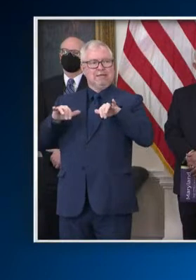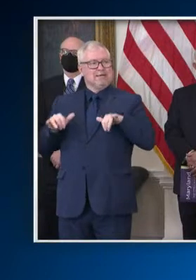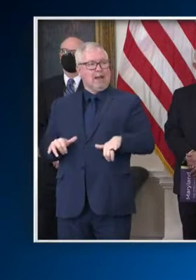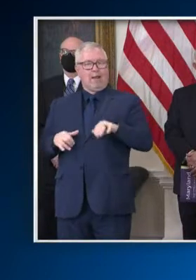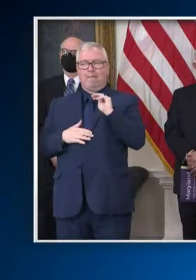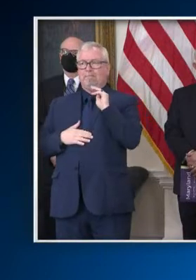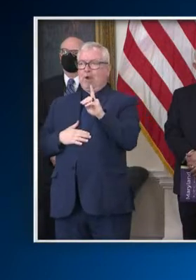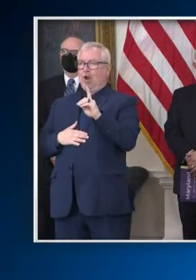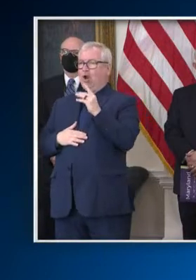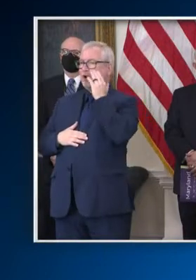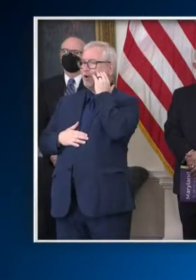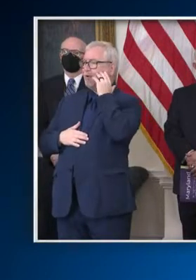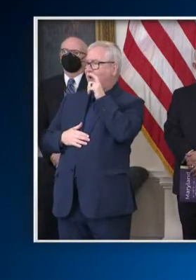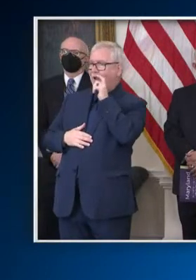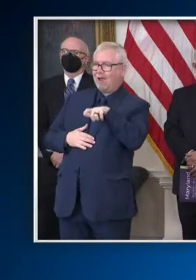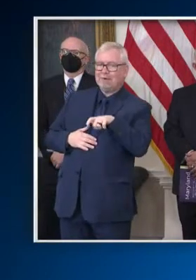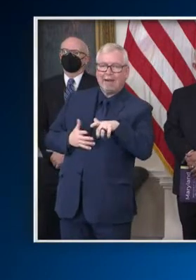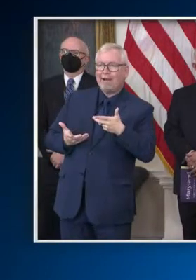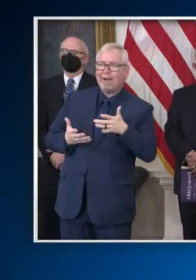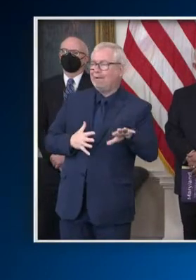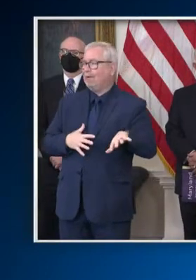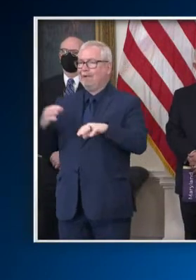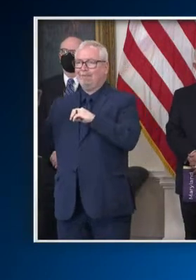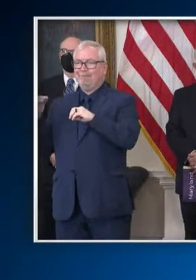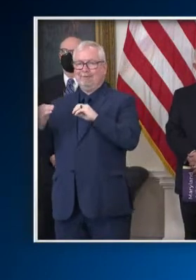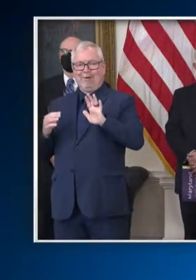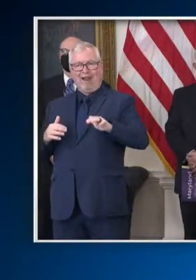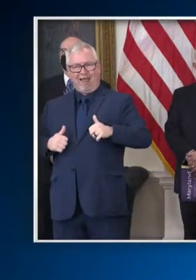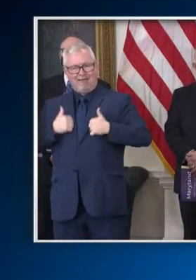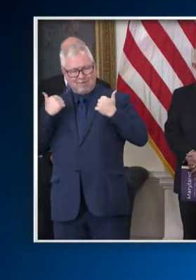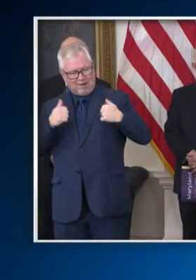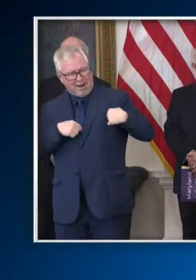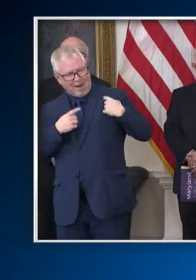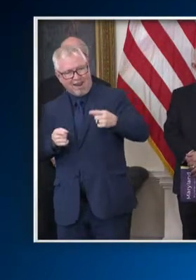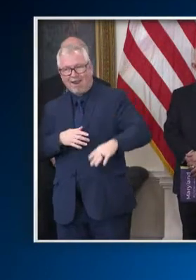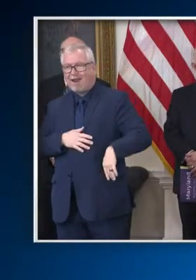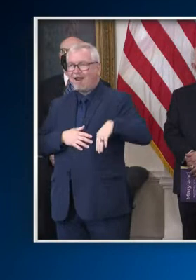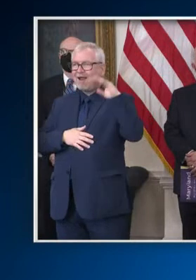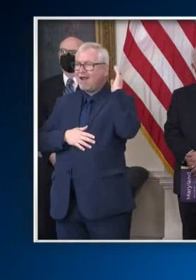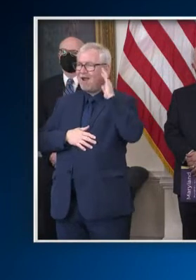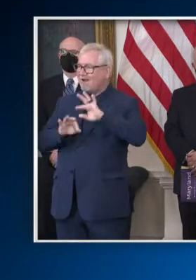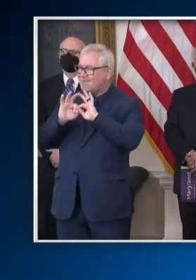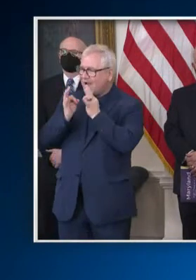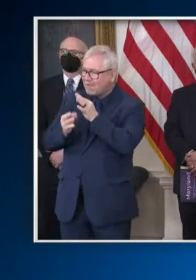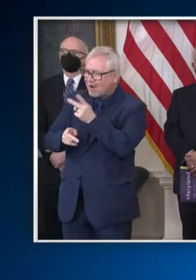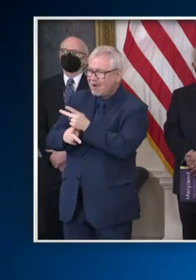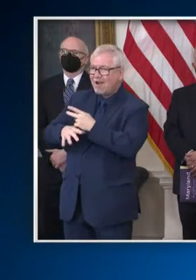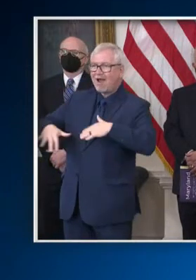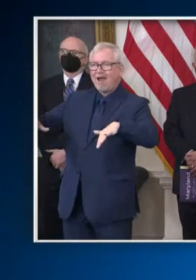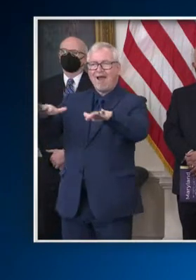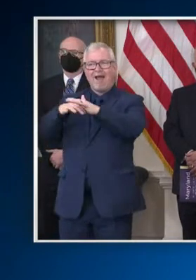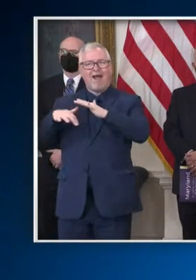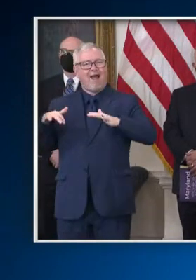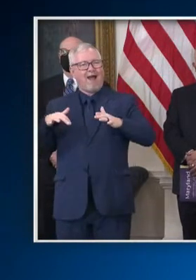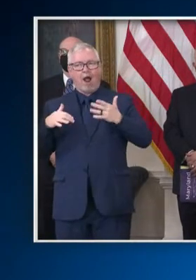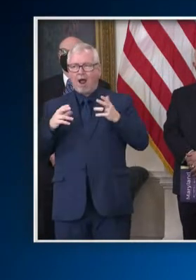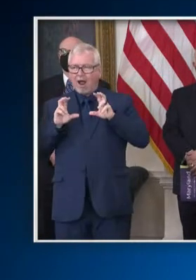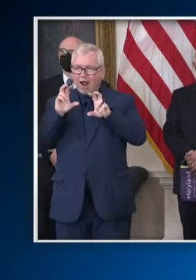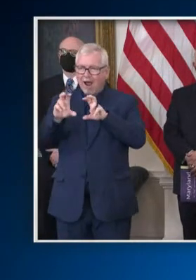where they have spent their lives working and raising a family and where they continue to contribute so much.